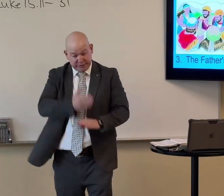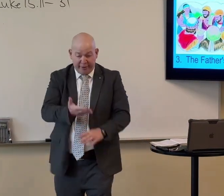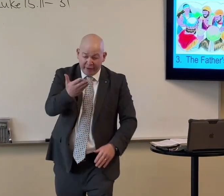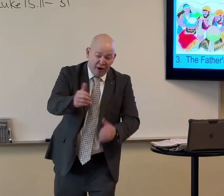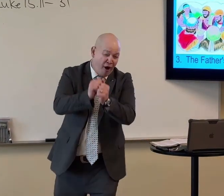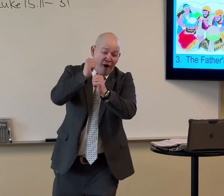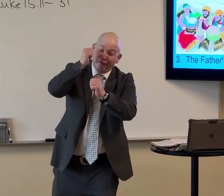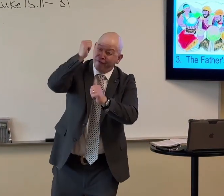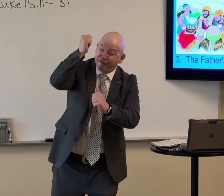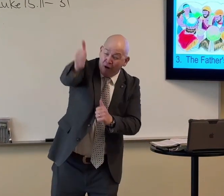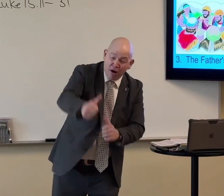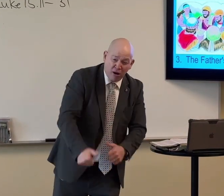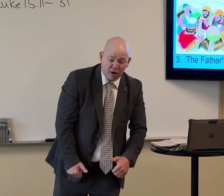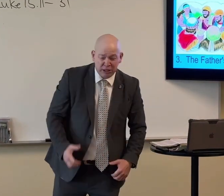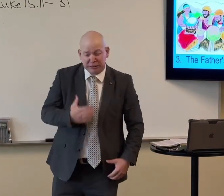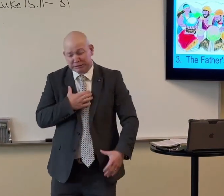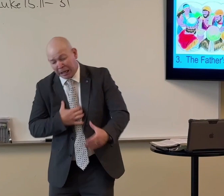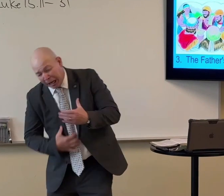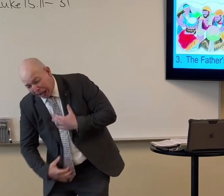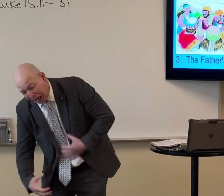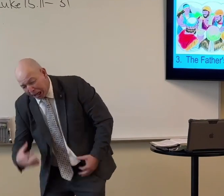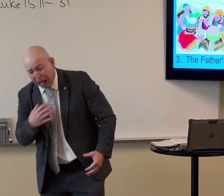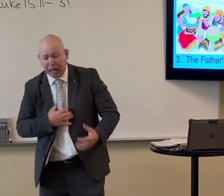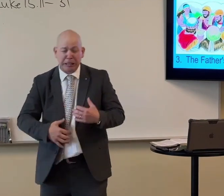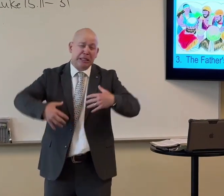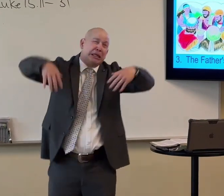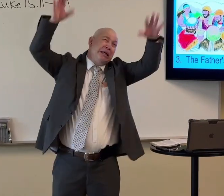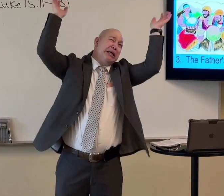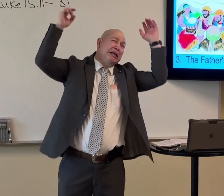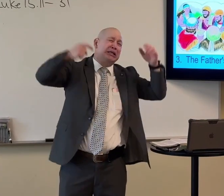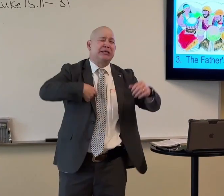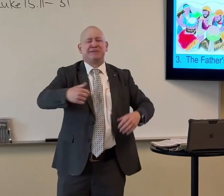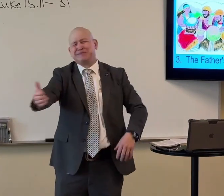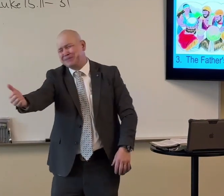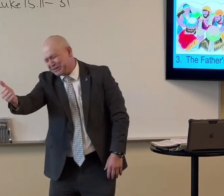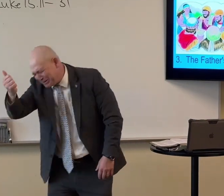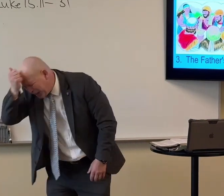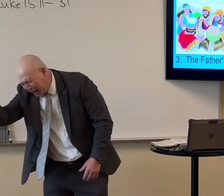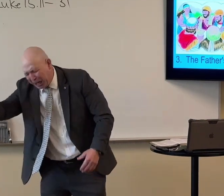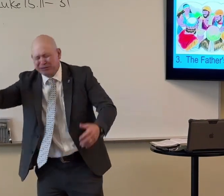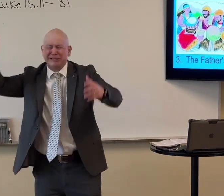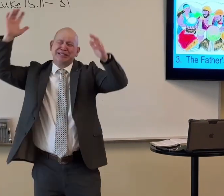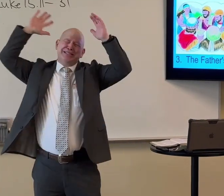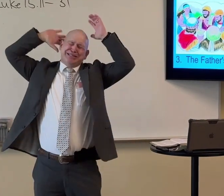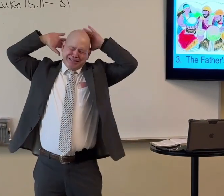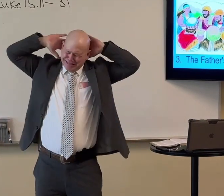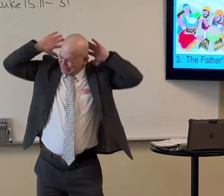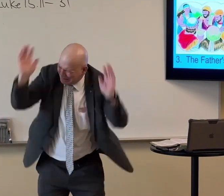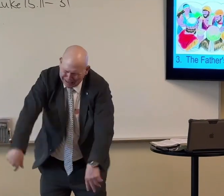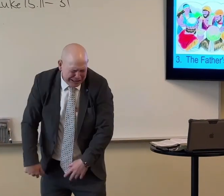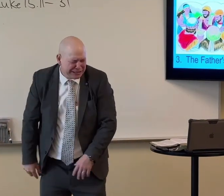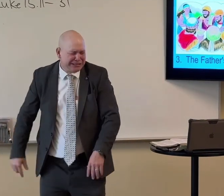So the son is there. You know, he's been in the far country. He's starving. And he finally realizes, man, I've been an idiot.